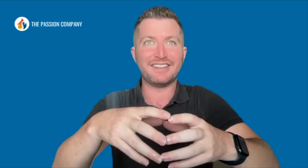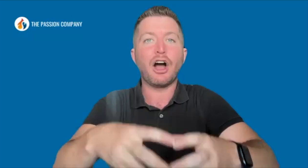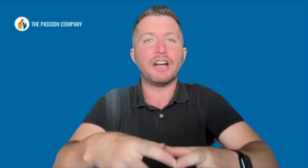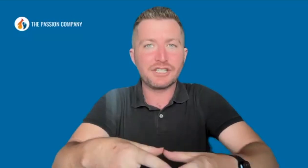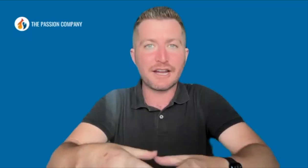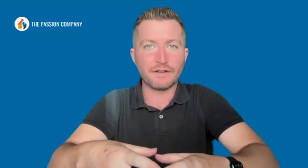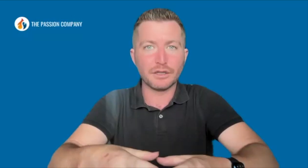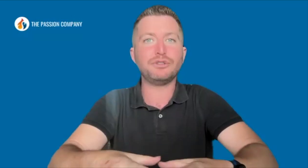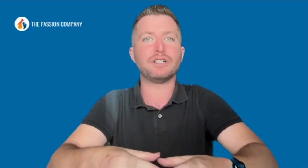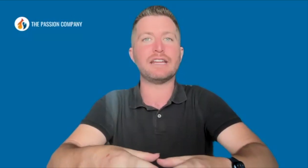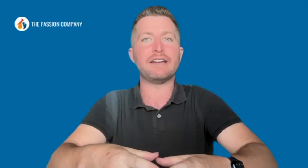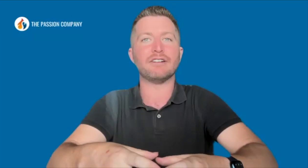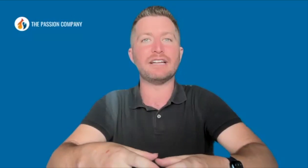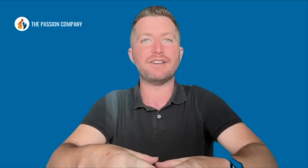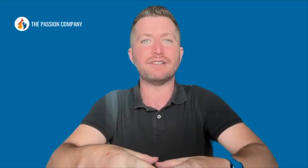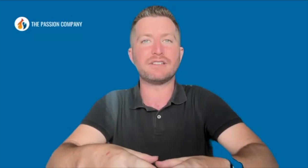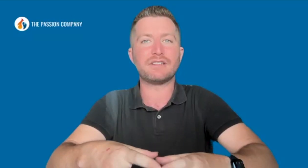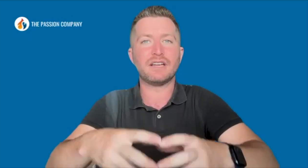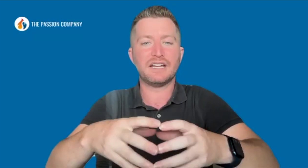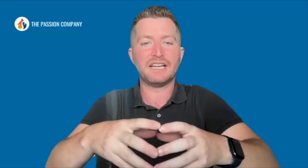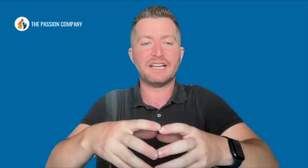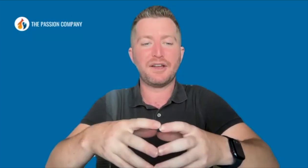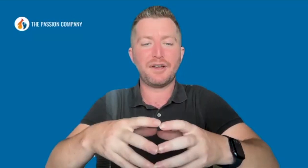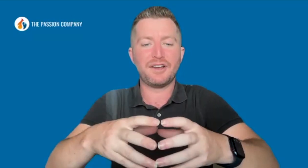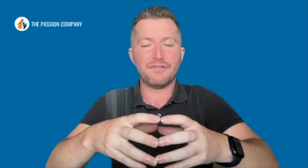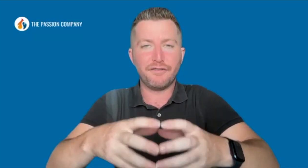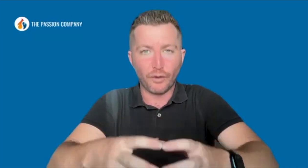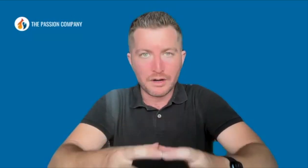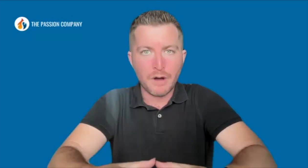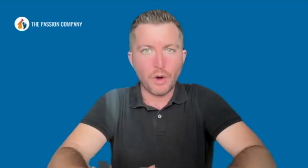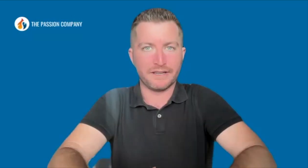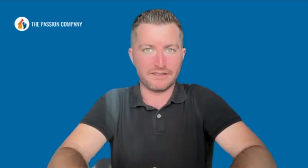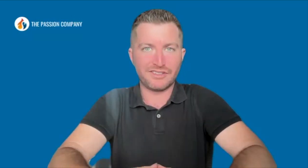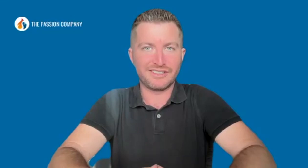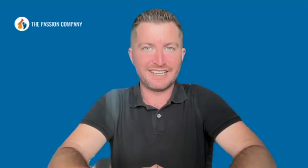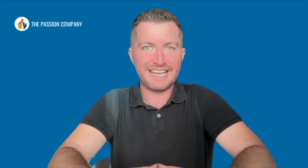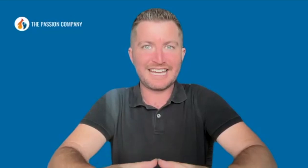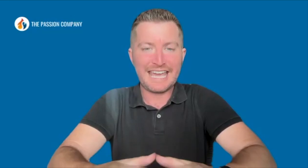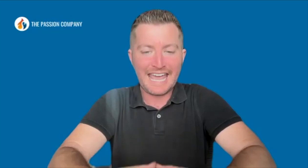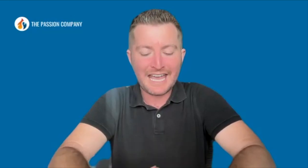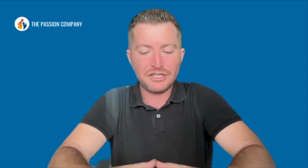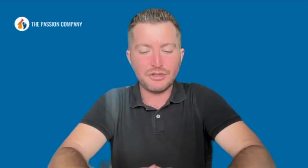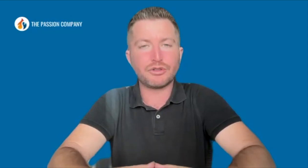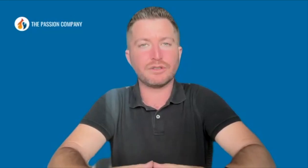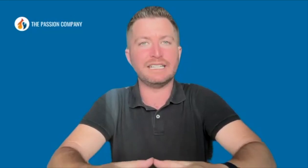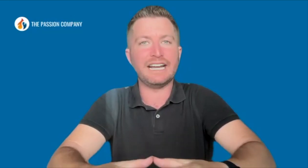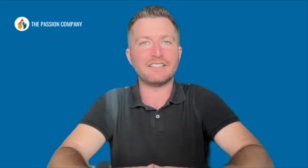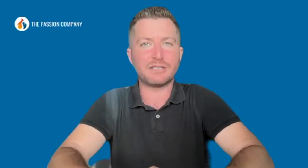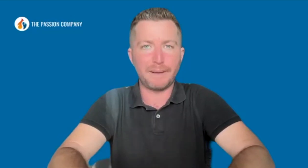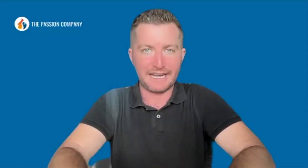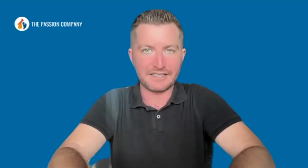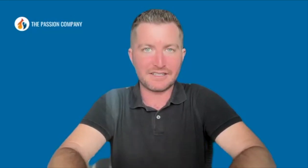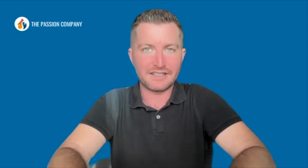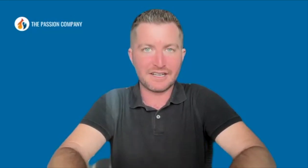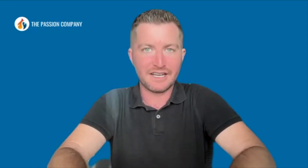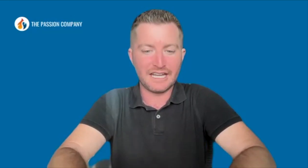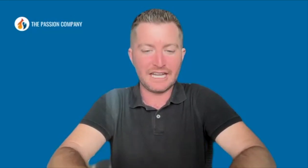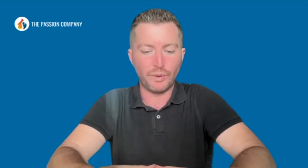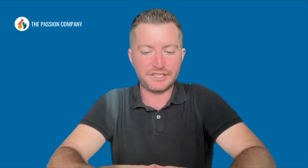conscious evolution here is for a moment, and you create a space in which